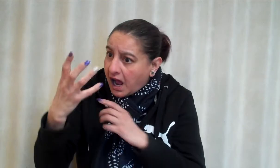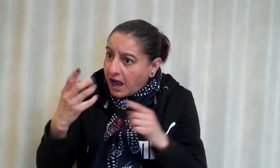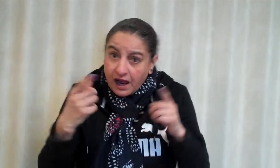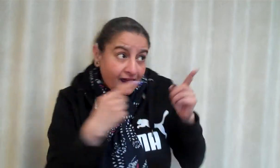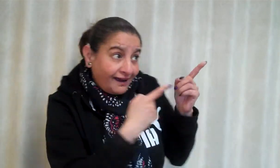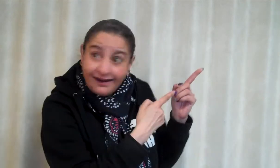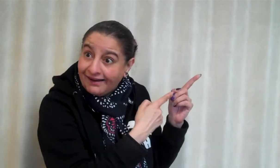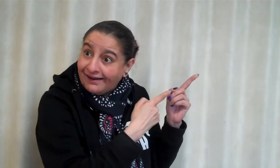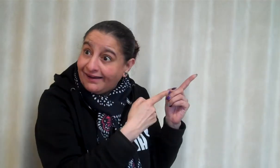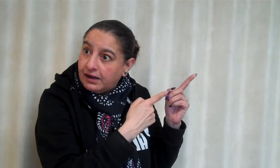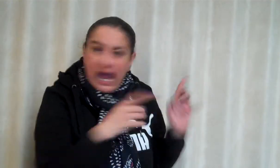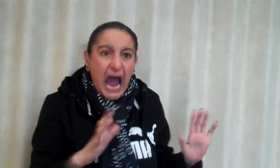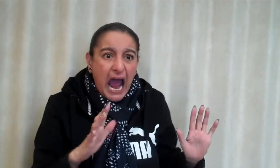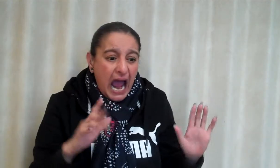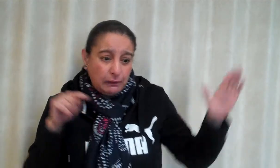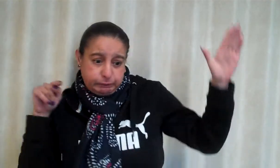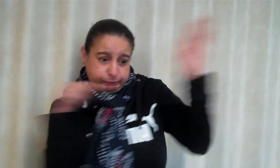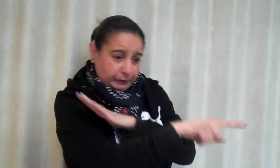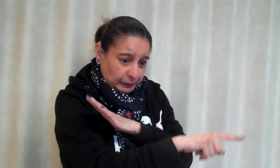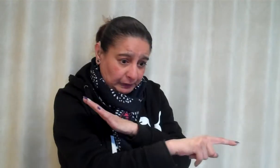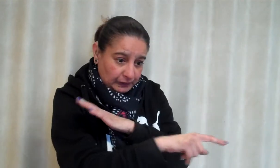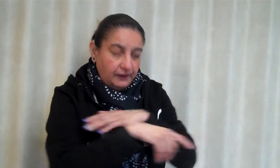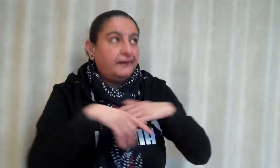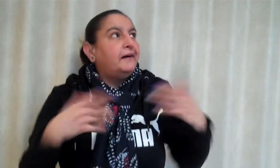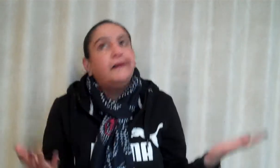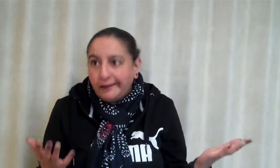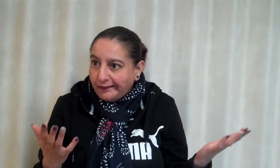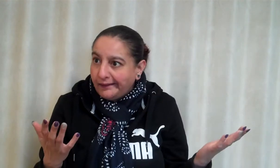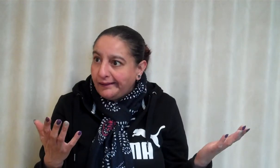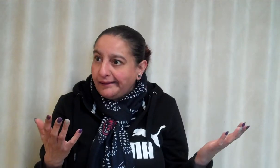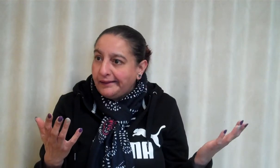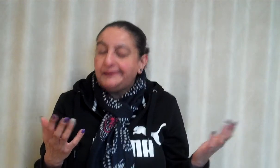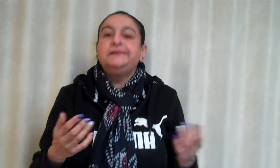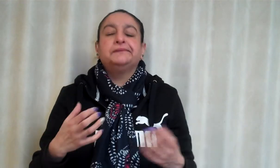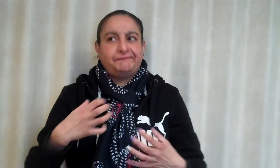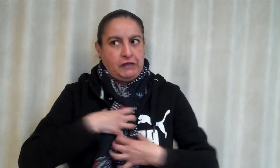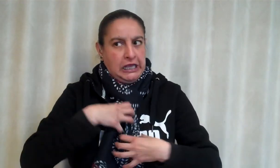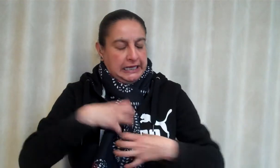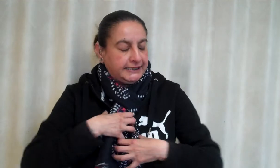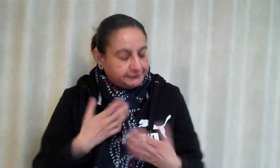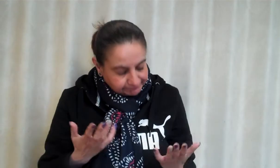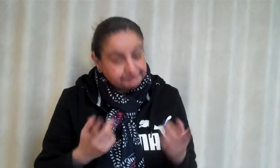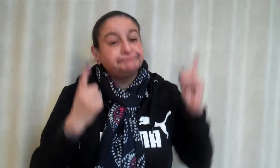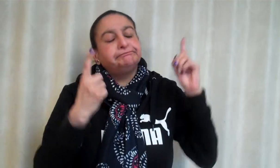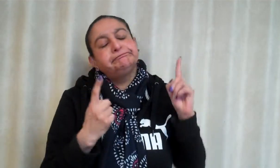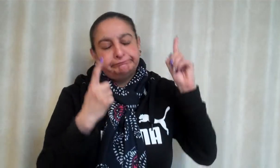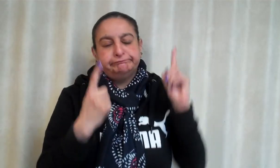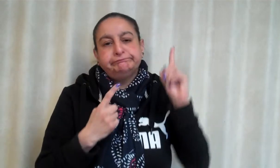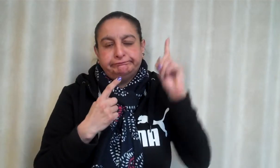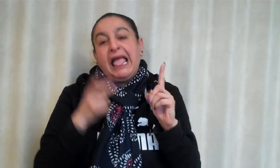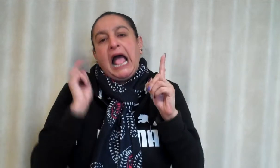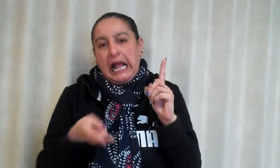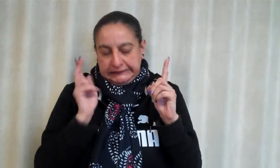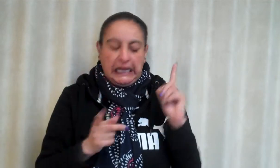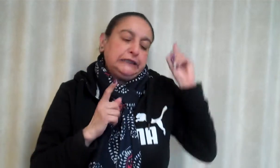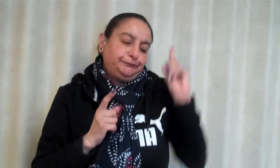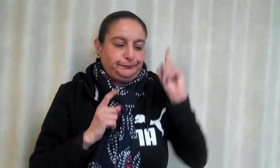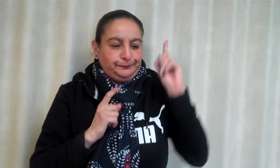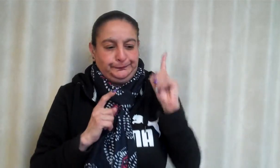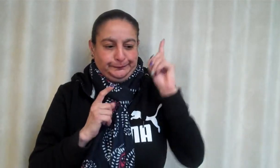They both met the snake. Look. And off went the snake. He was frightened. They carried on.